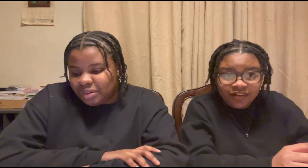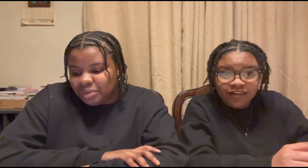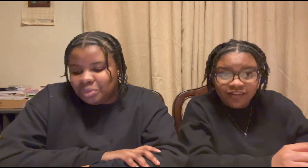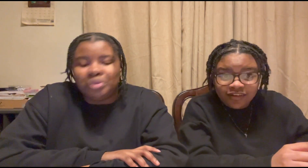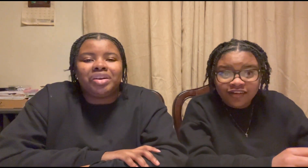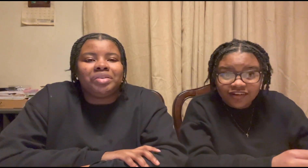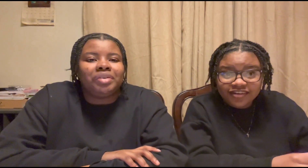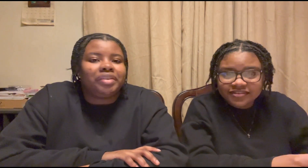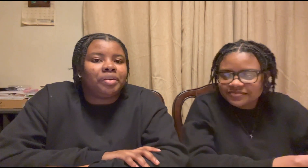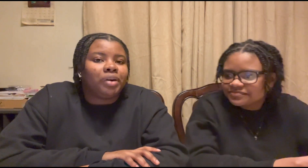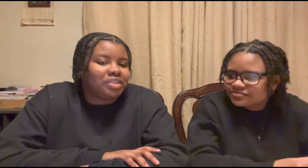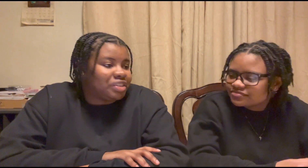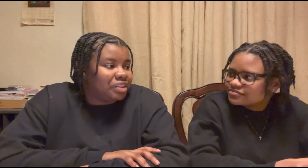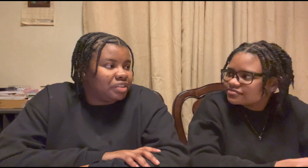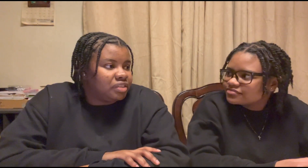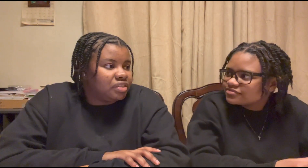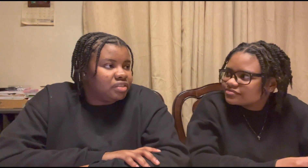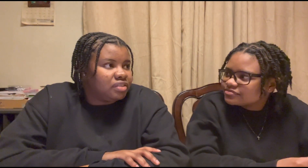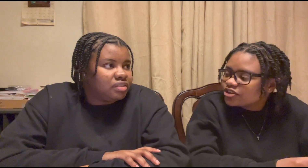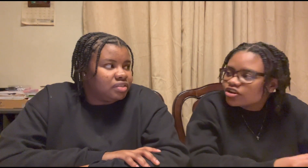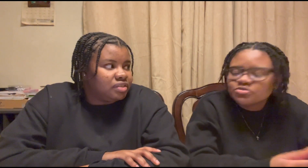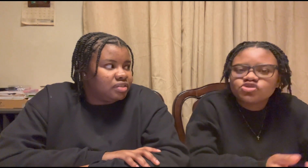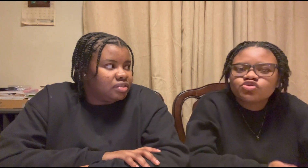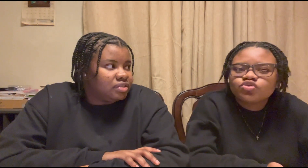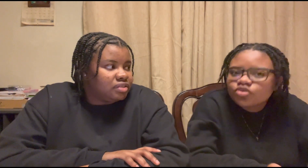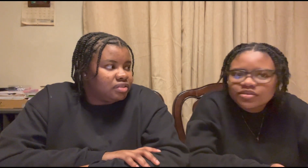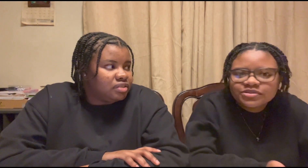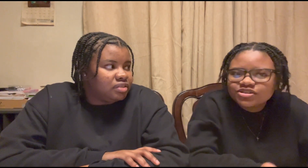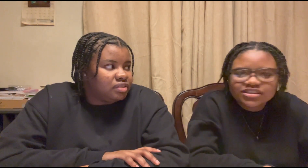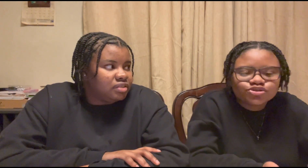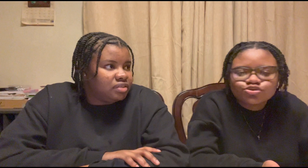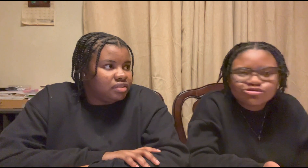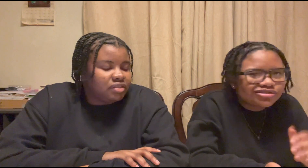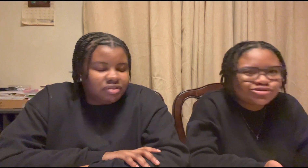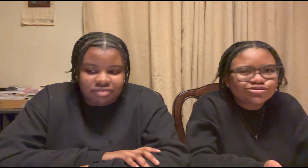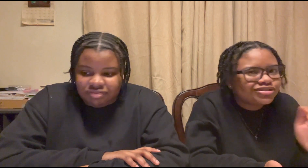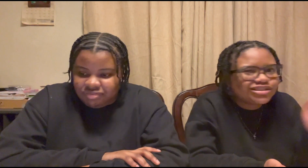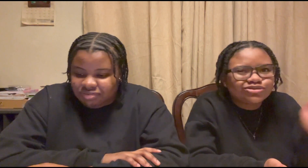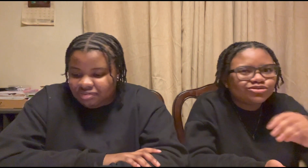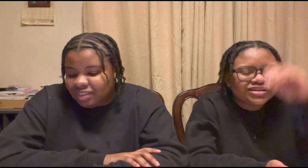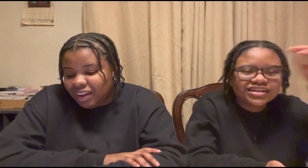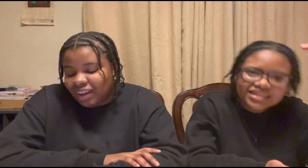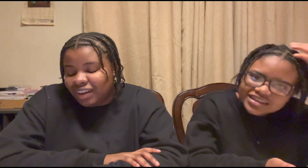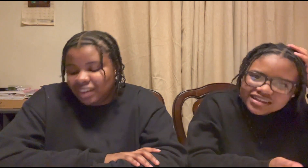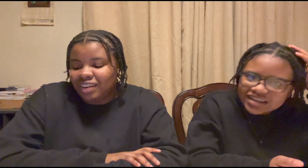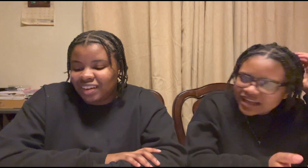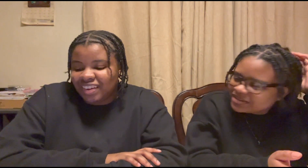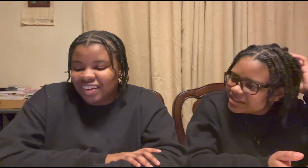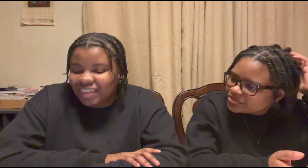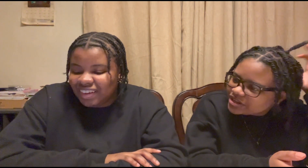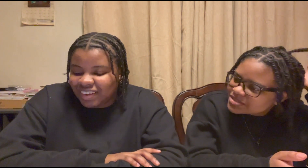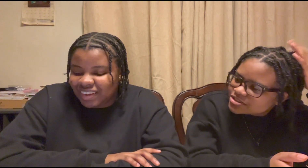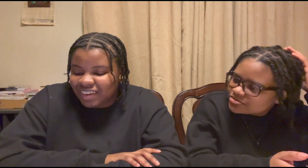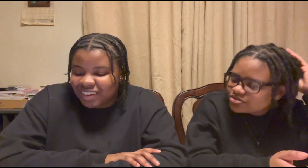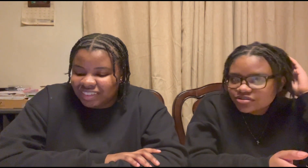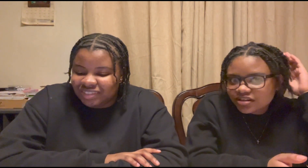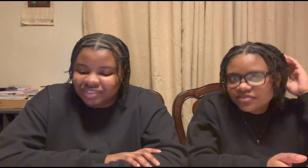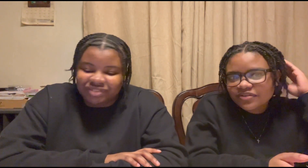what are you on there watching the girl me scroll me just scroll scroll scroll and then especially when you start to find